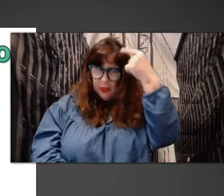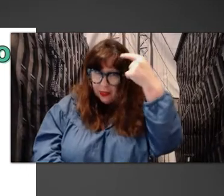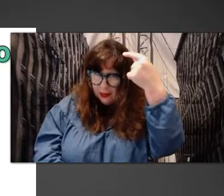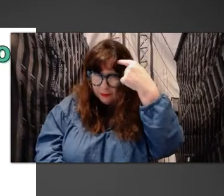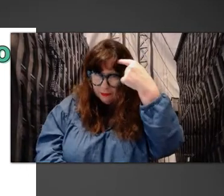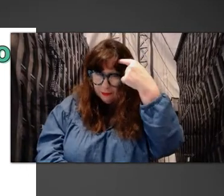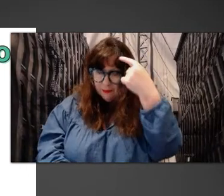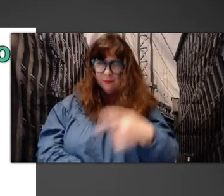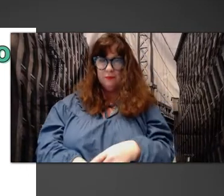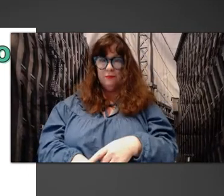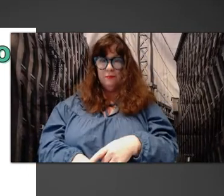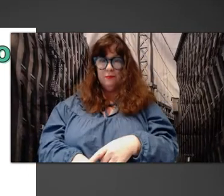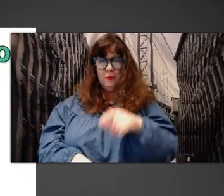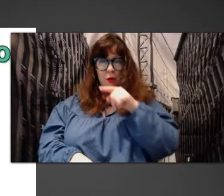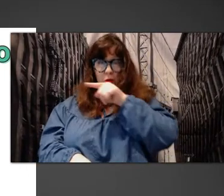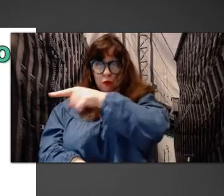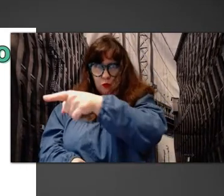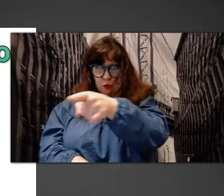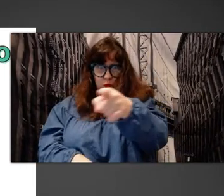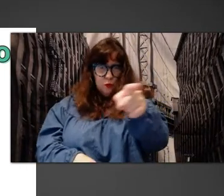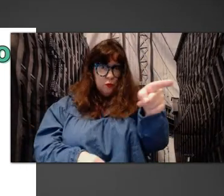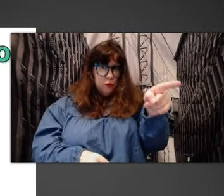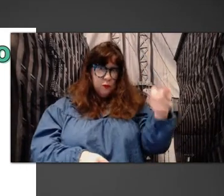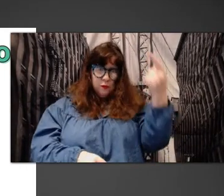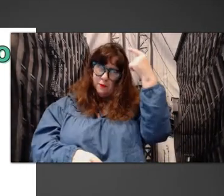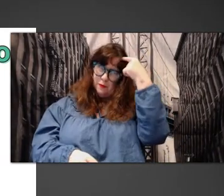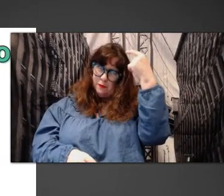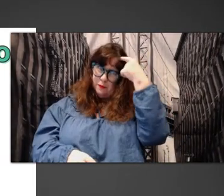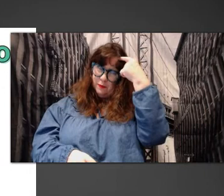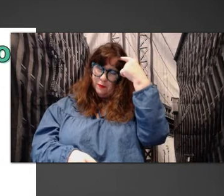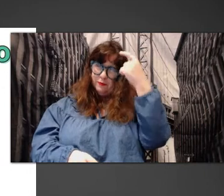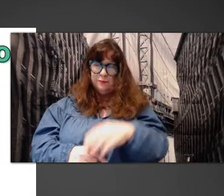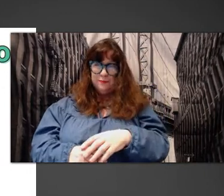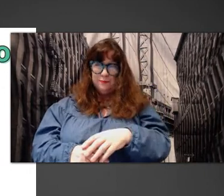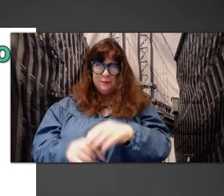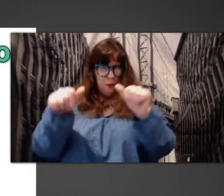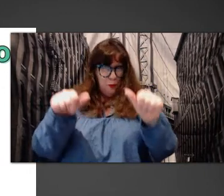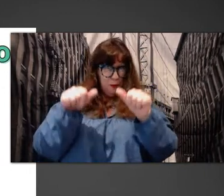You, you, you, think. You all think.